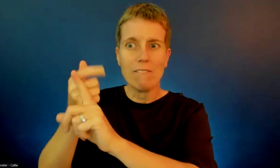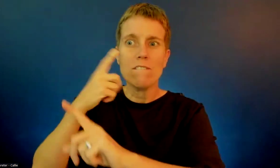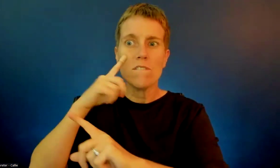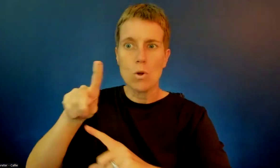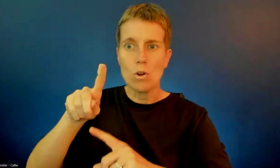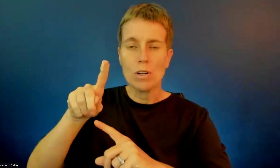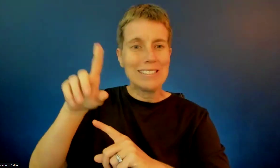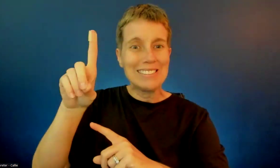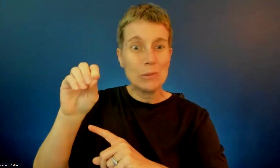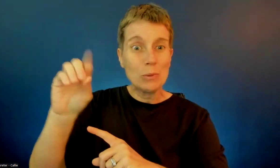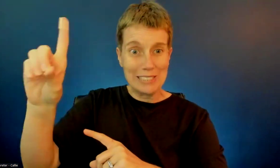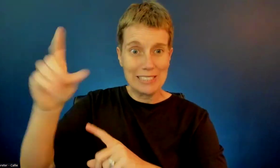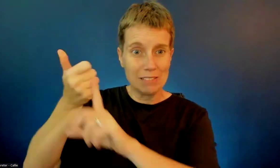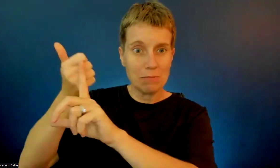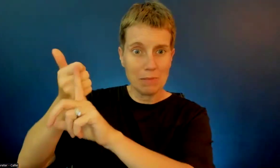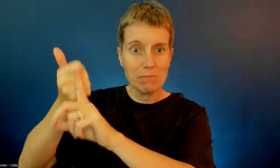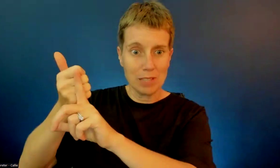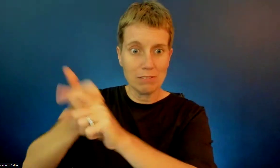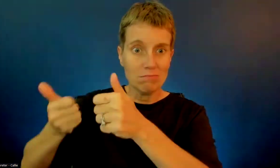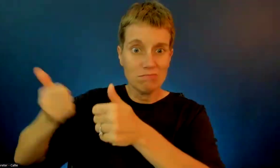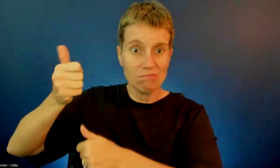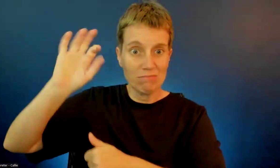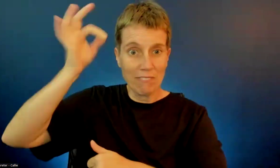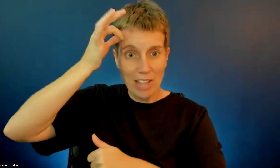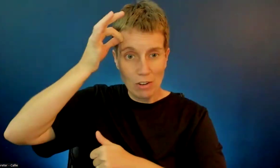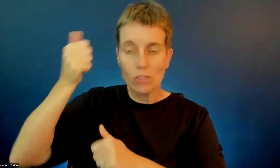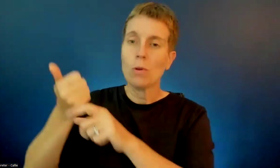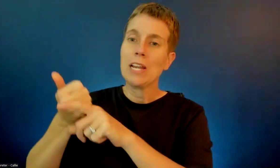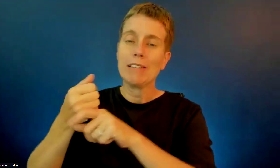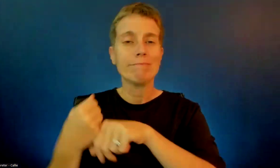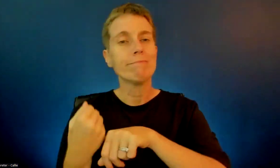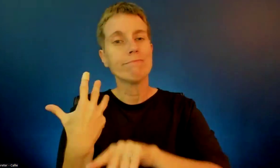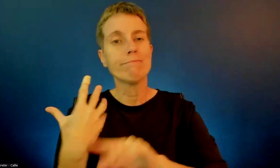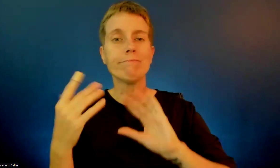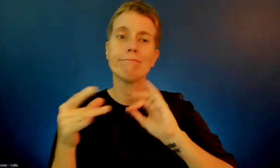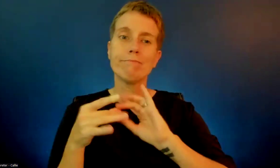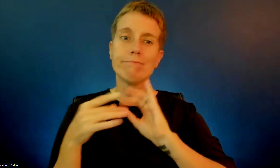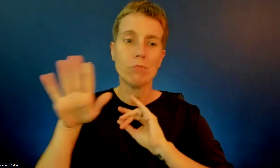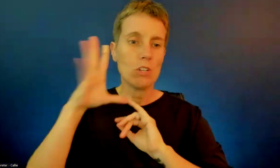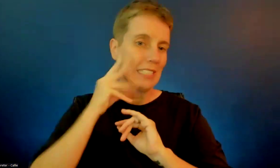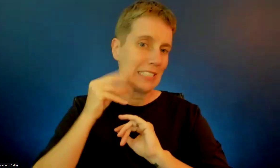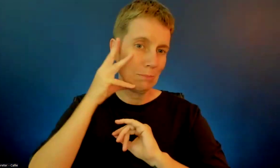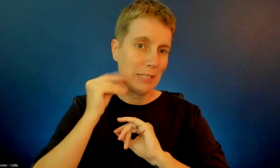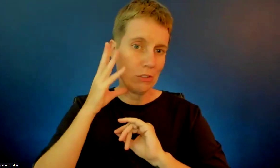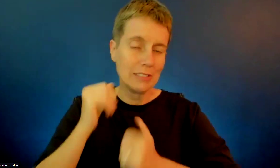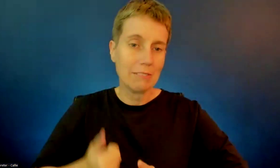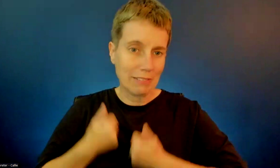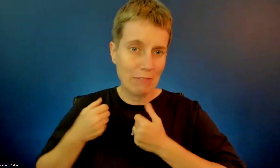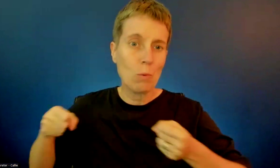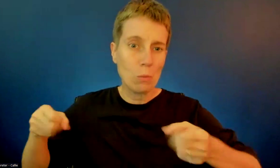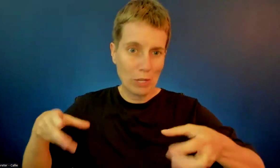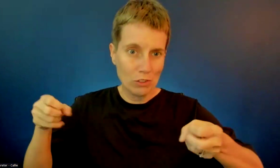Agency. And she was able to speak to us virtually in sharing her story of living with a disability. We had about